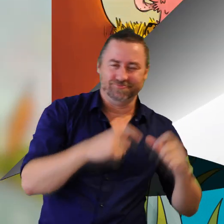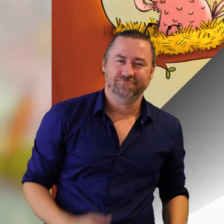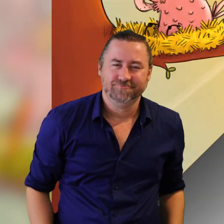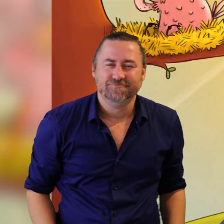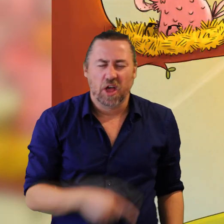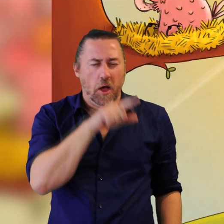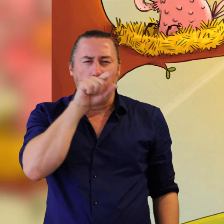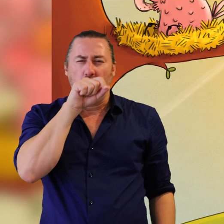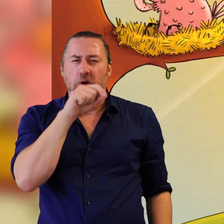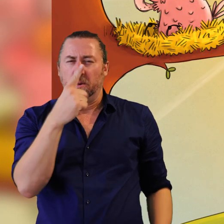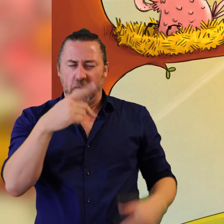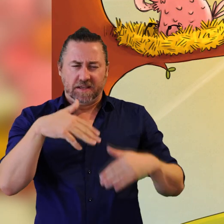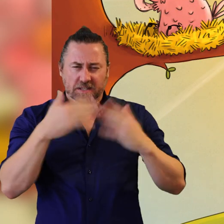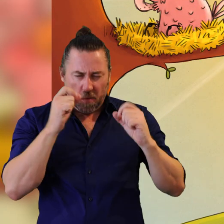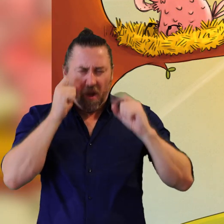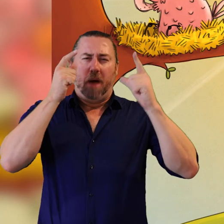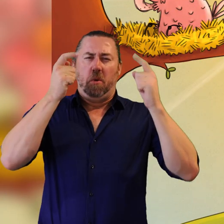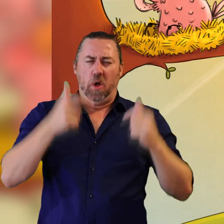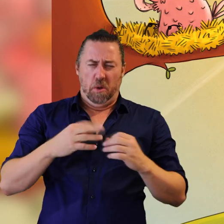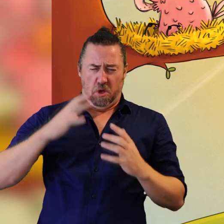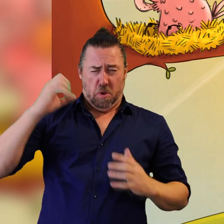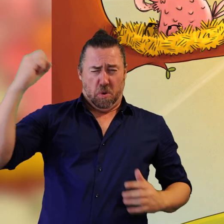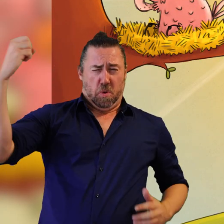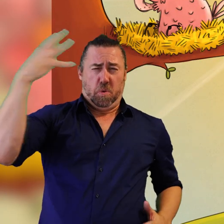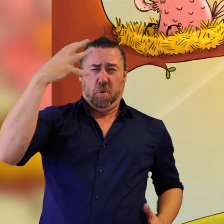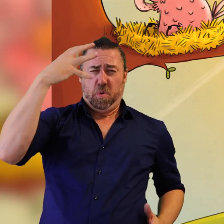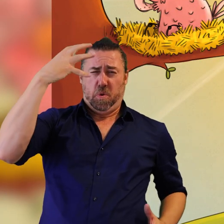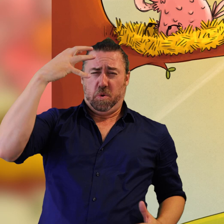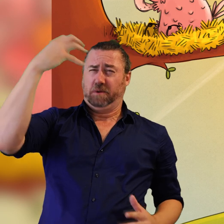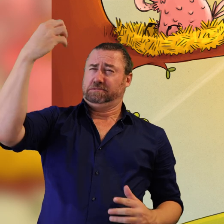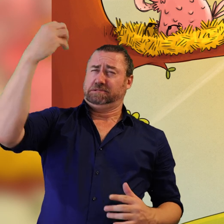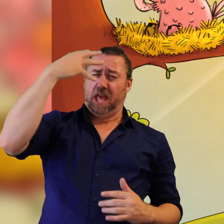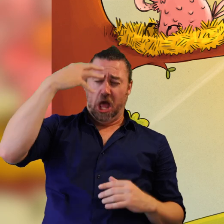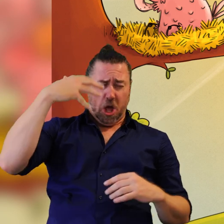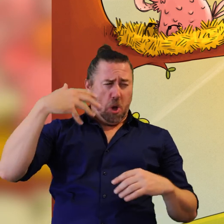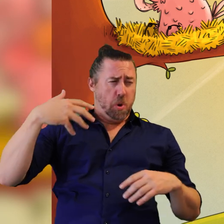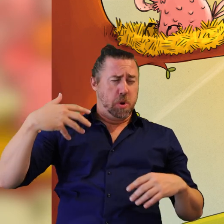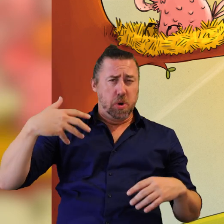One day when Birdie woke up early, the sun was shining very brightly.